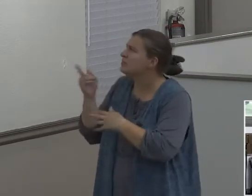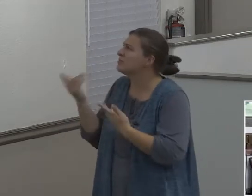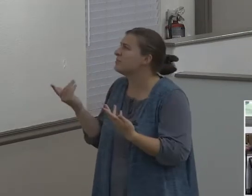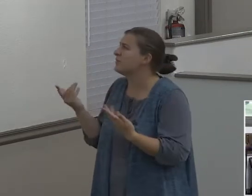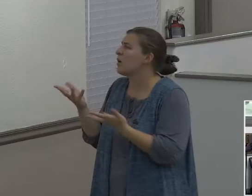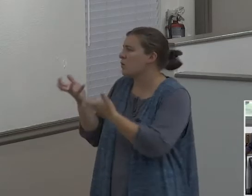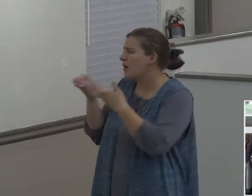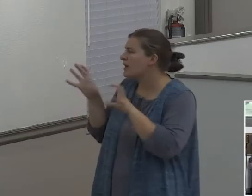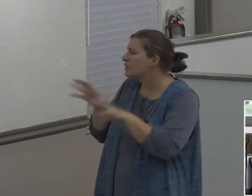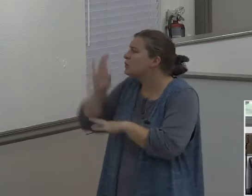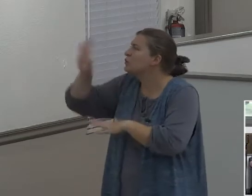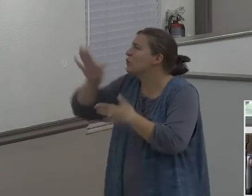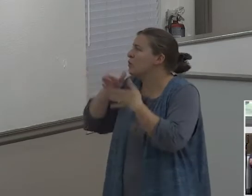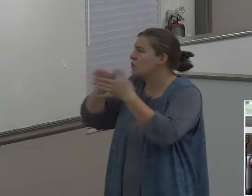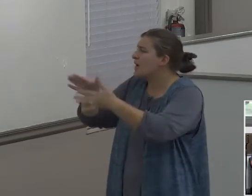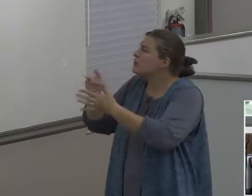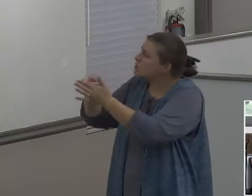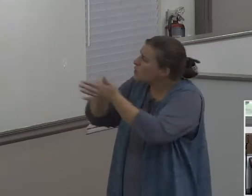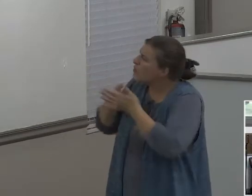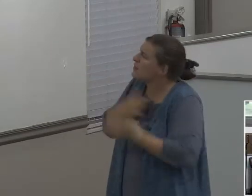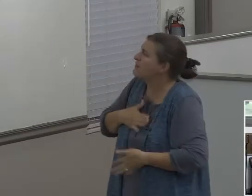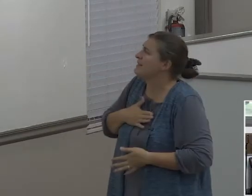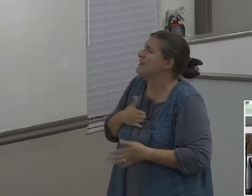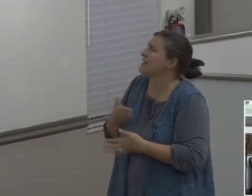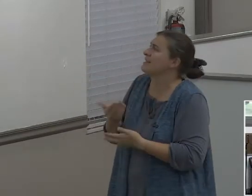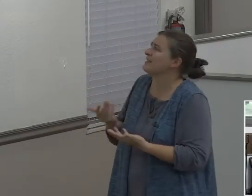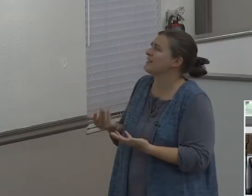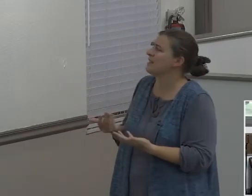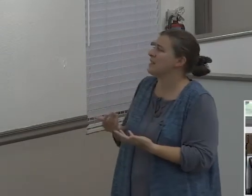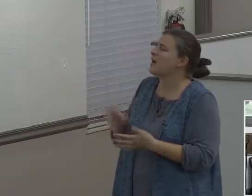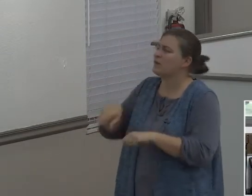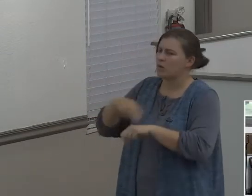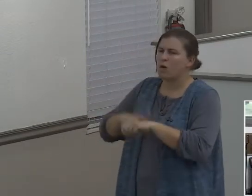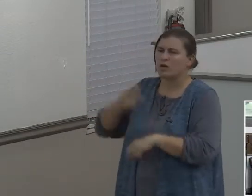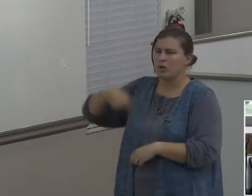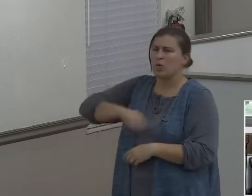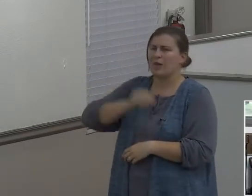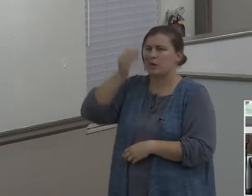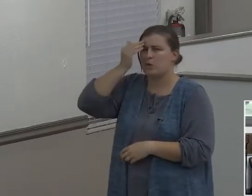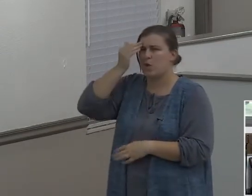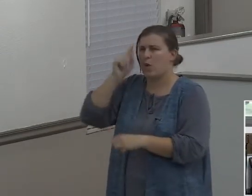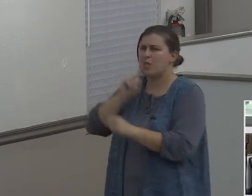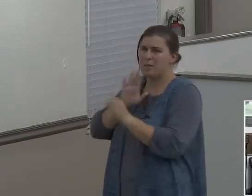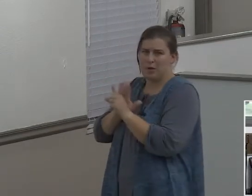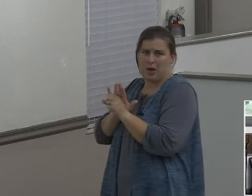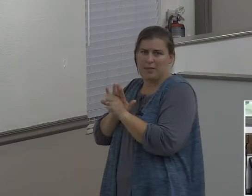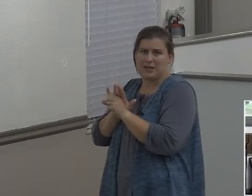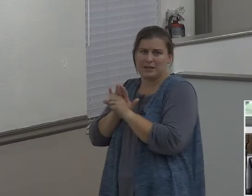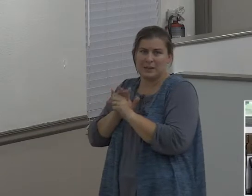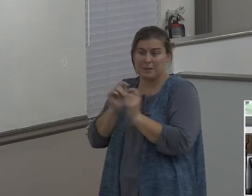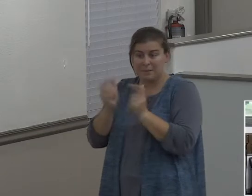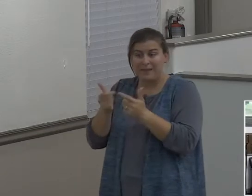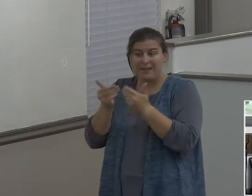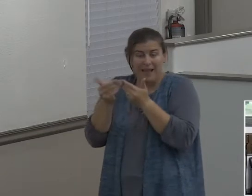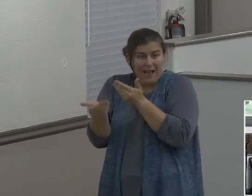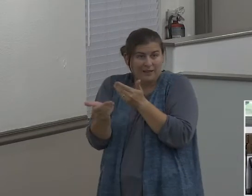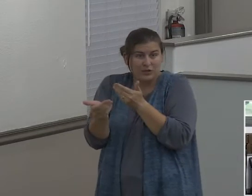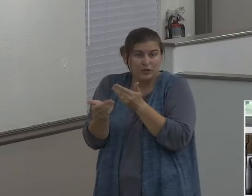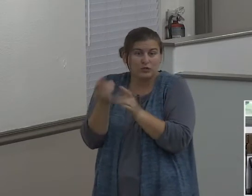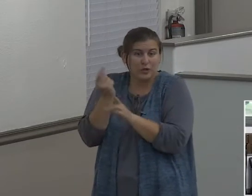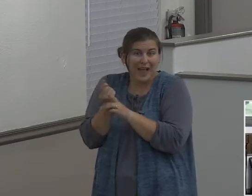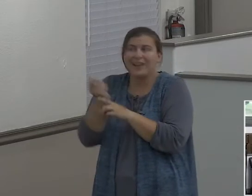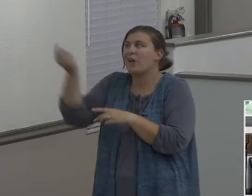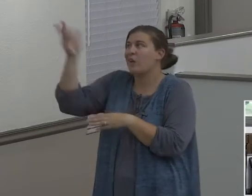way. Show me what to, and of course we know the promise right after this. Remember the promise that God